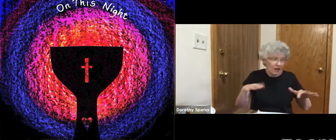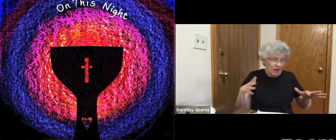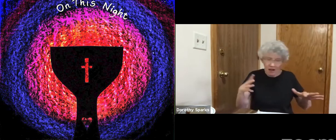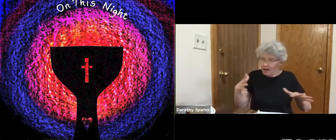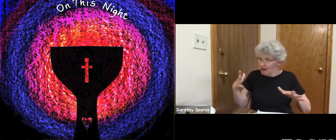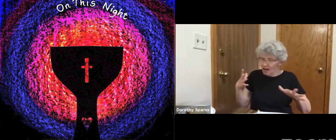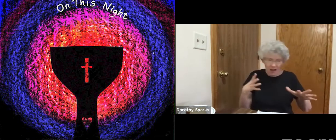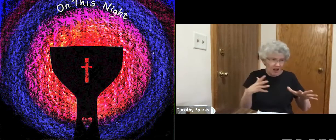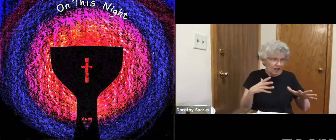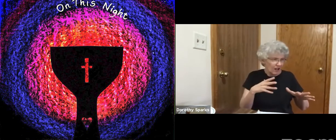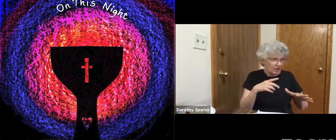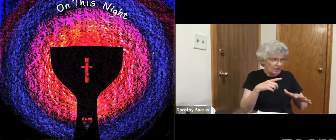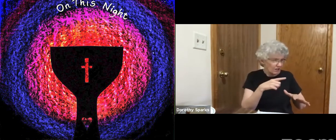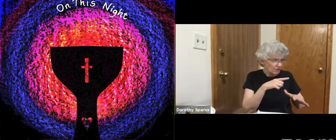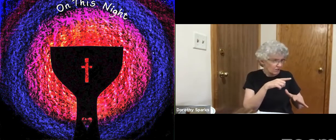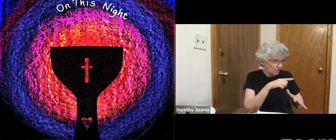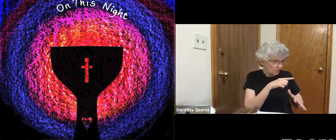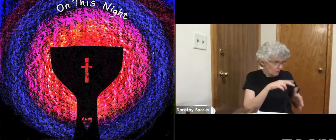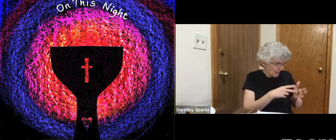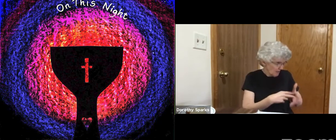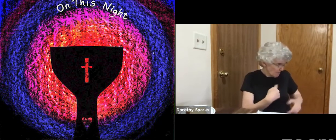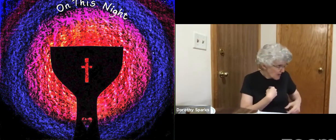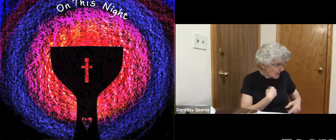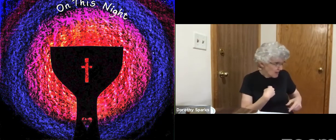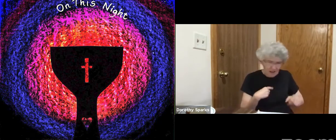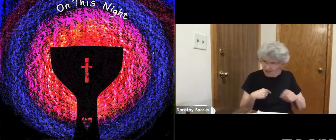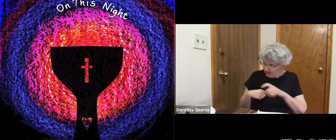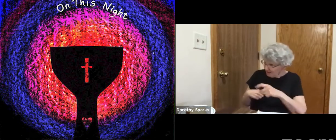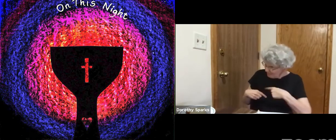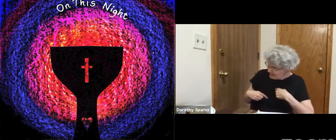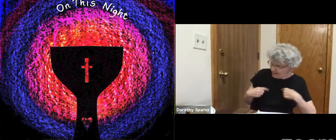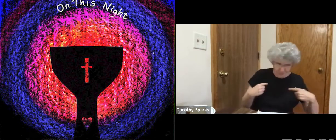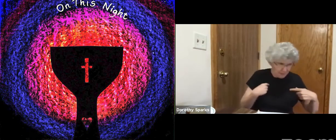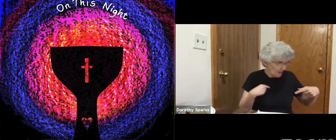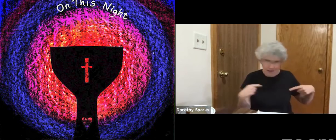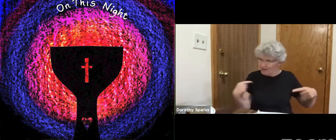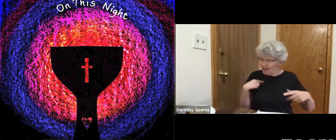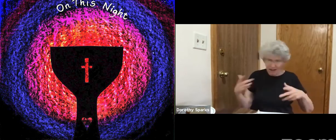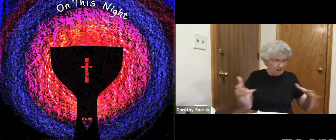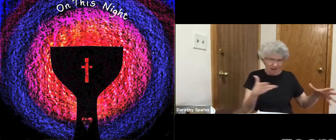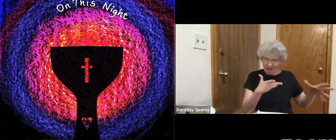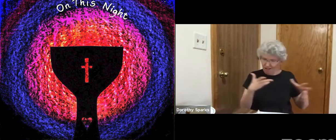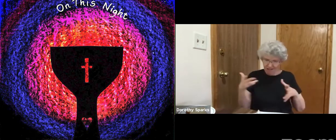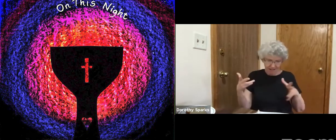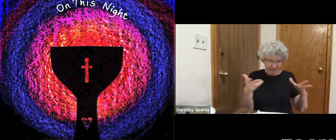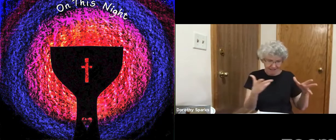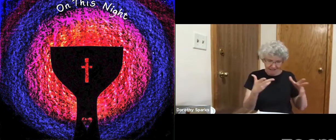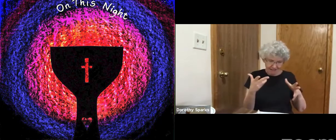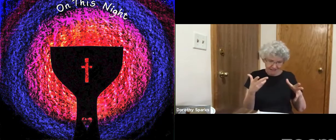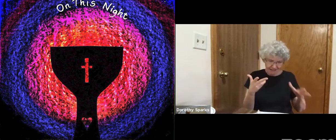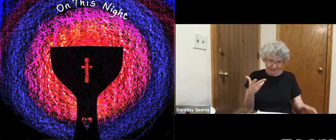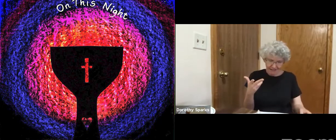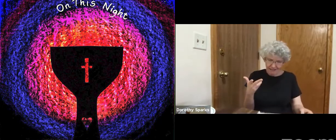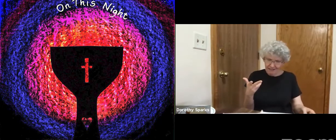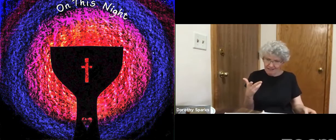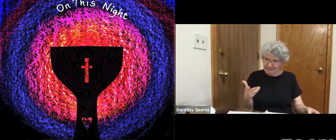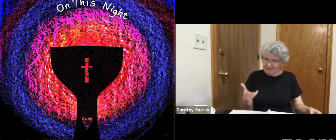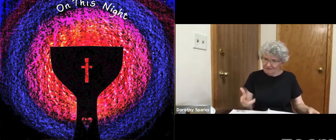This made the disciples sad and shocked. And one after another they said to Jesus, You surely